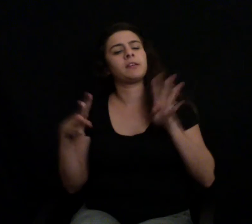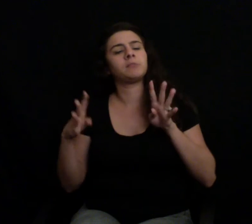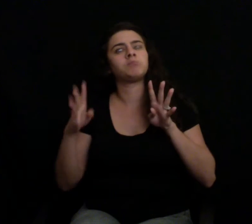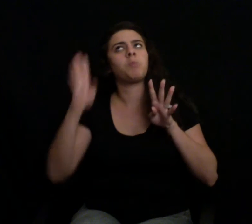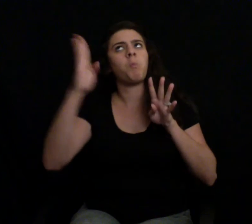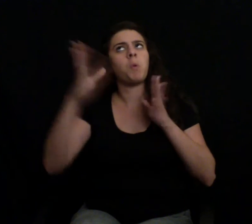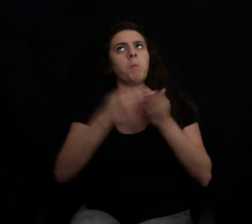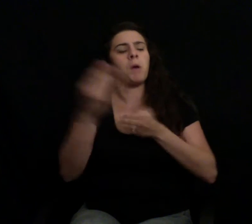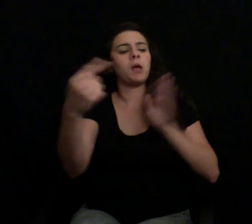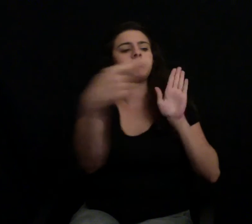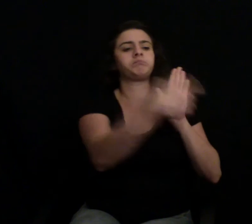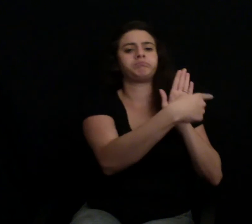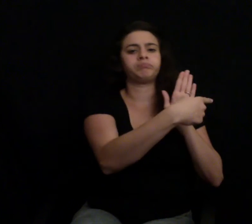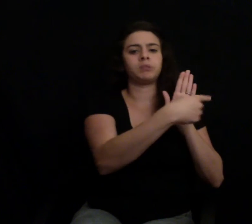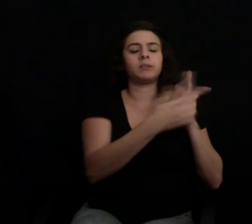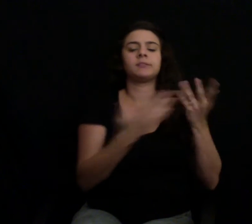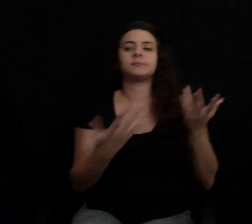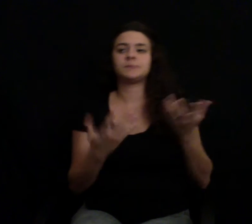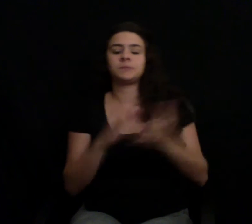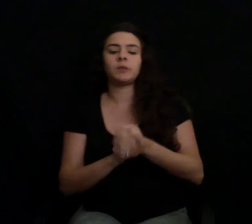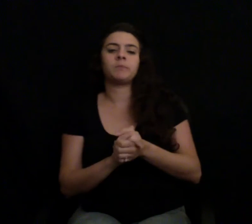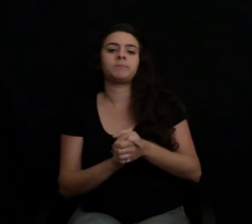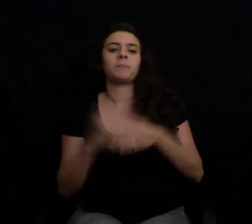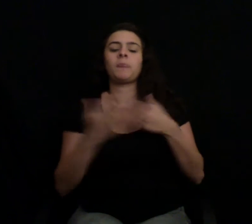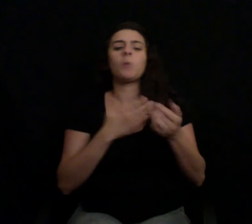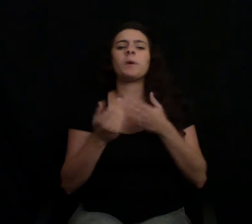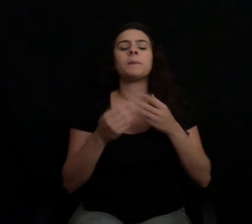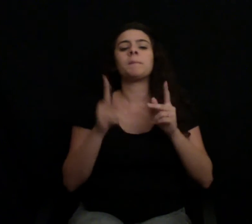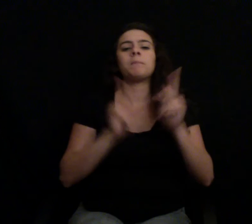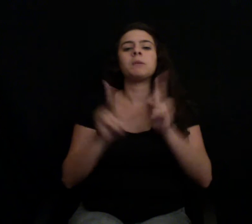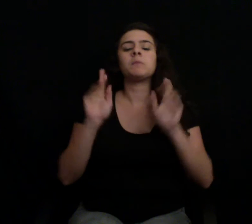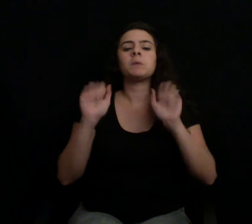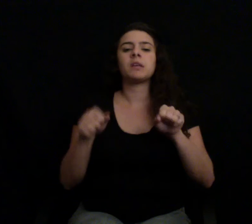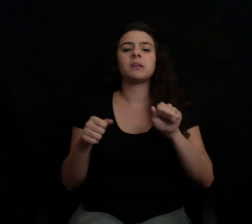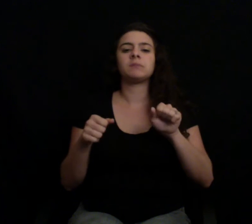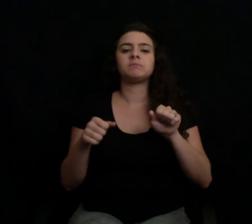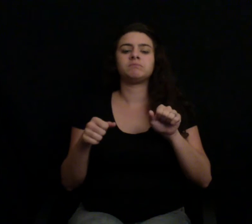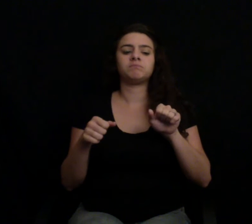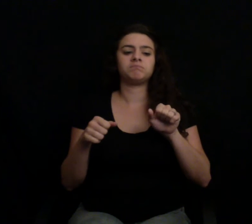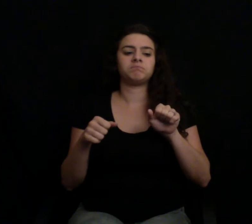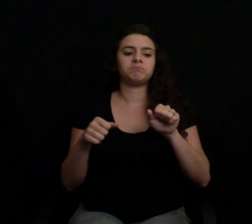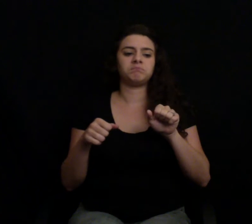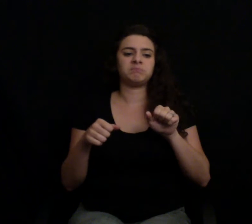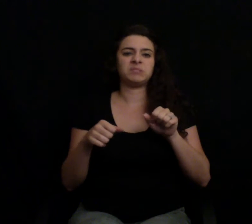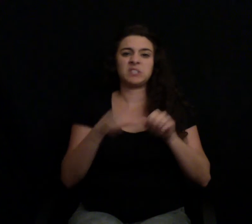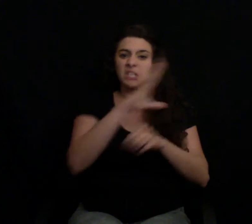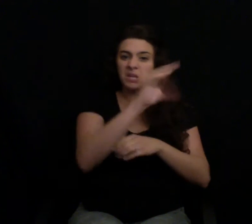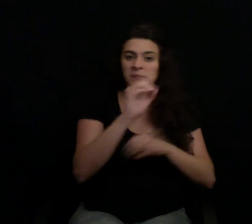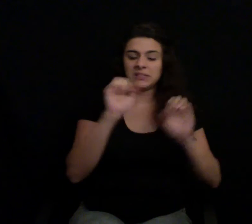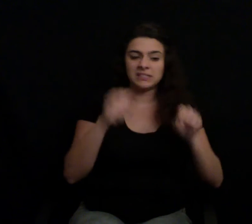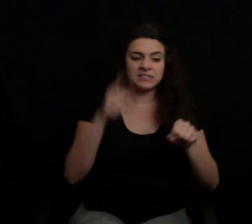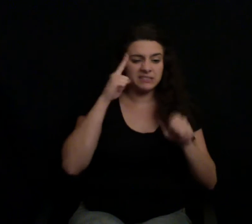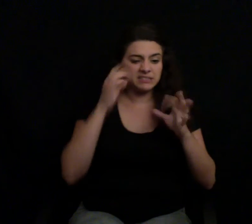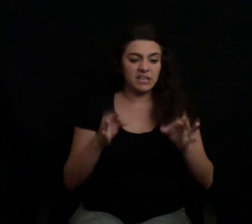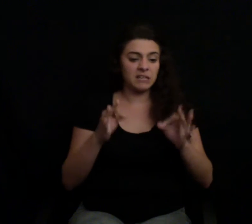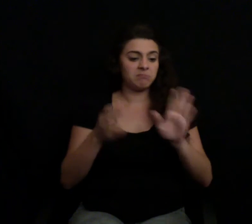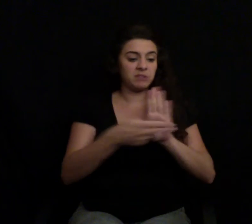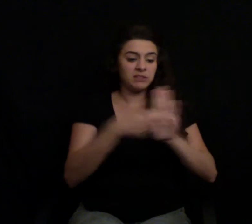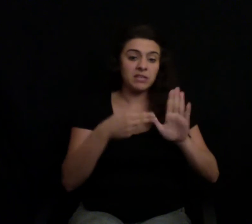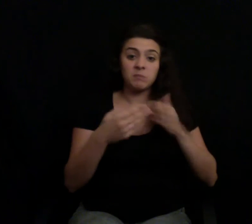chicken with a beak, chicken with two legs. And if it's not on the label next to it, you might think, well, maybe that chicken doesn't have two legs. Maybe